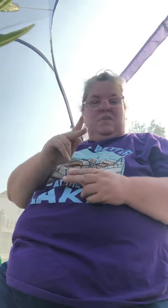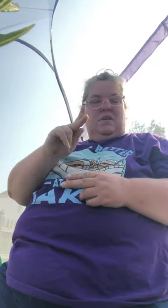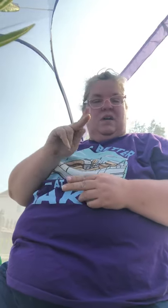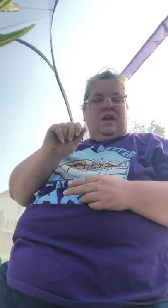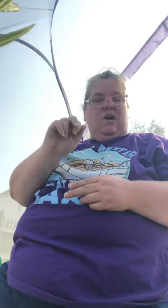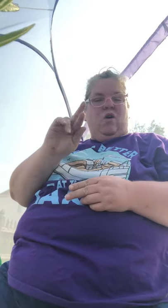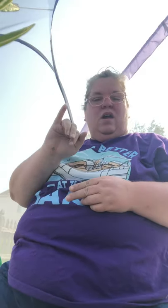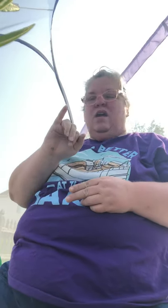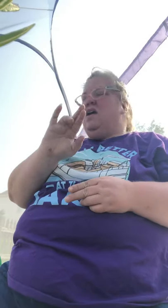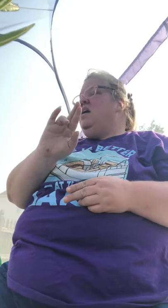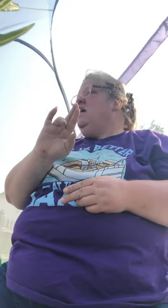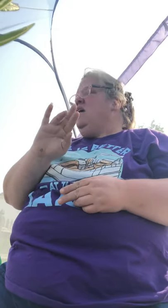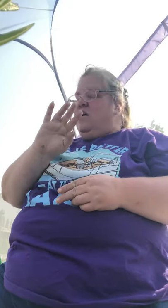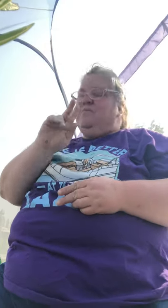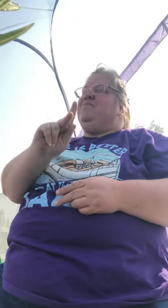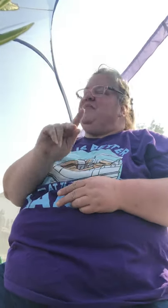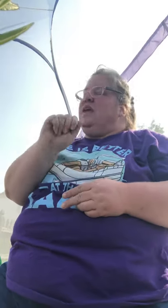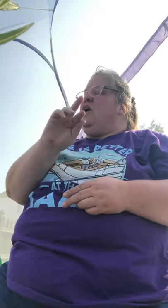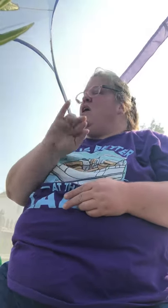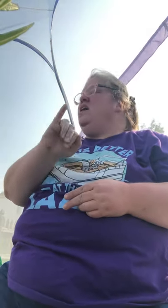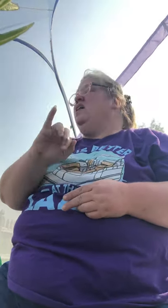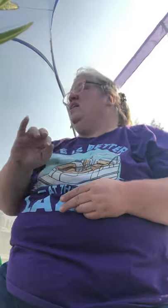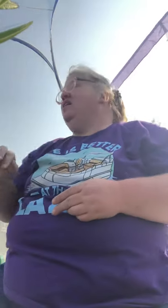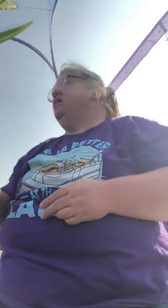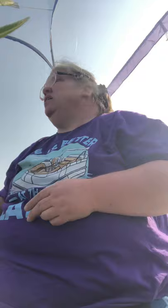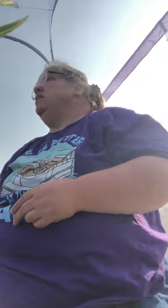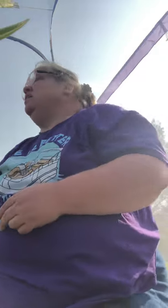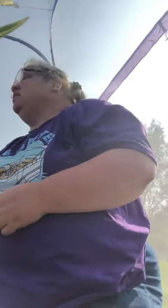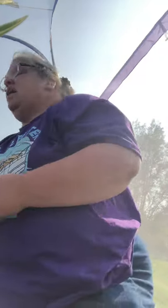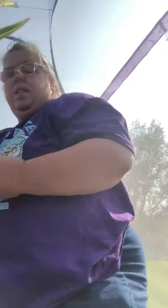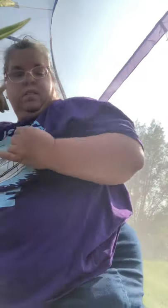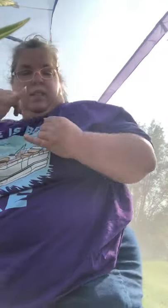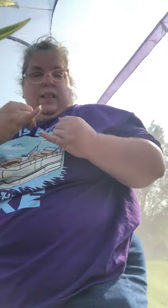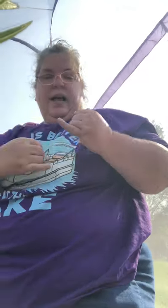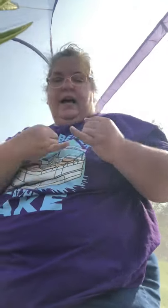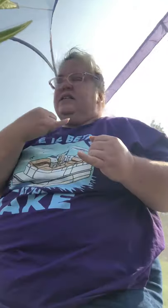Carrie Carrie and last